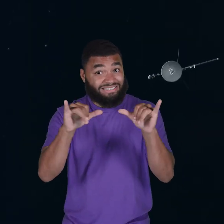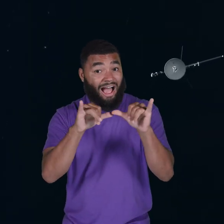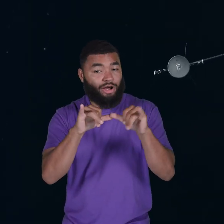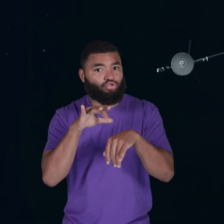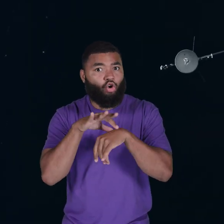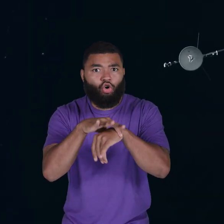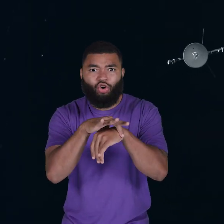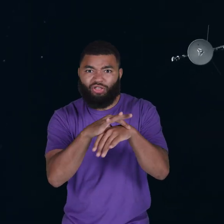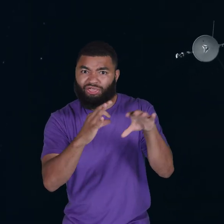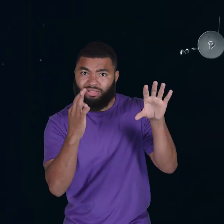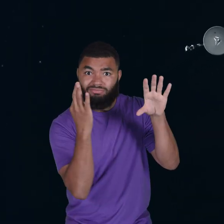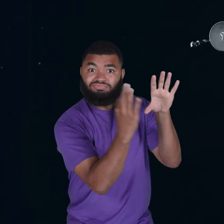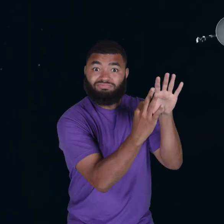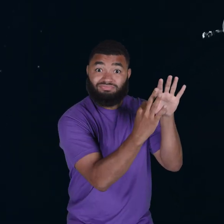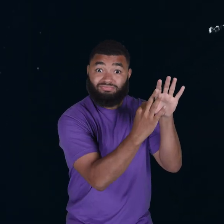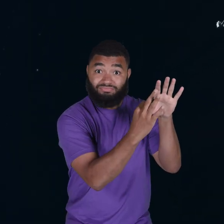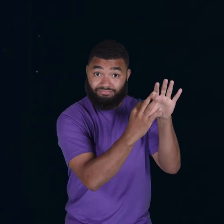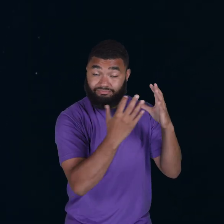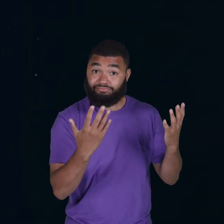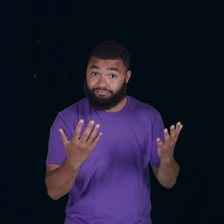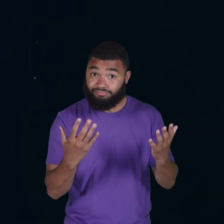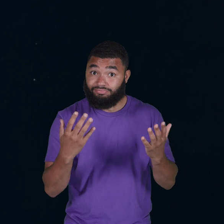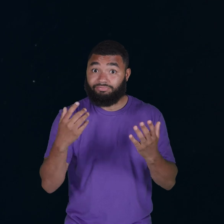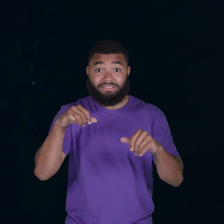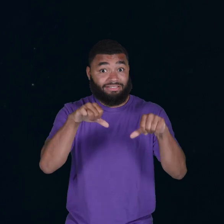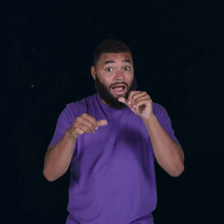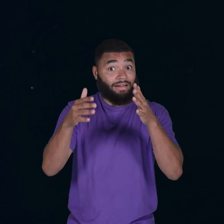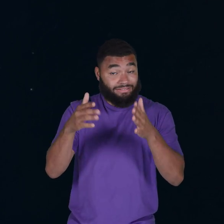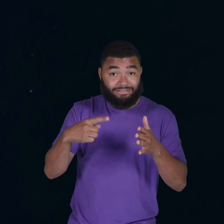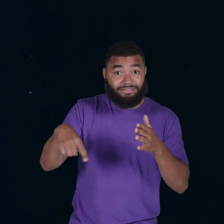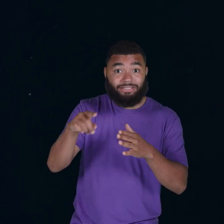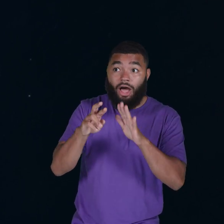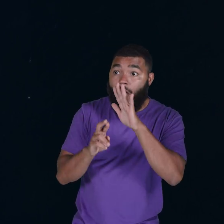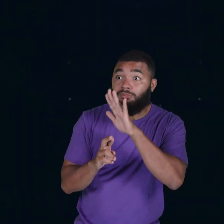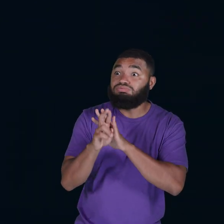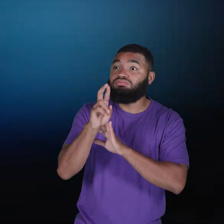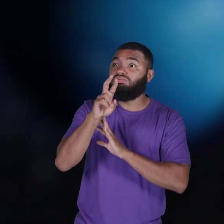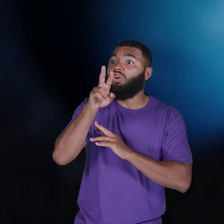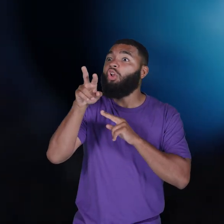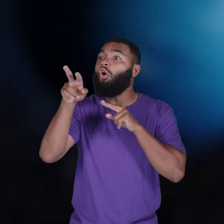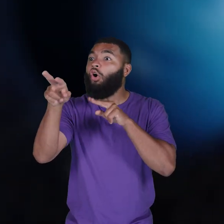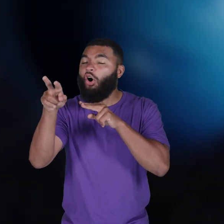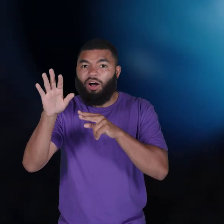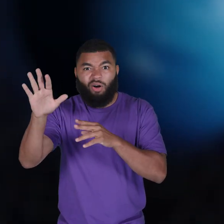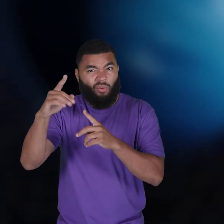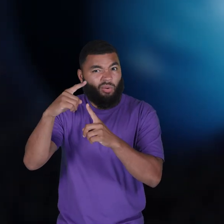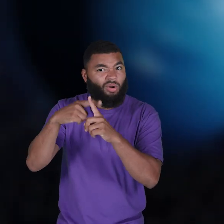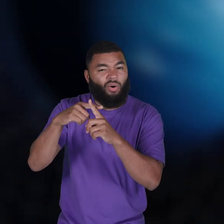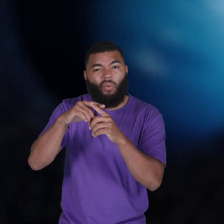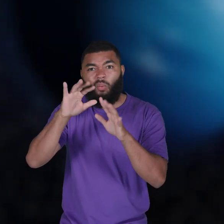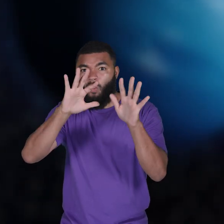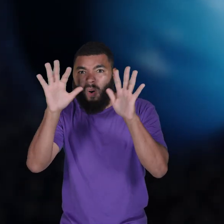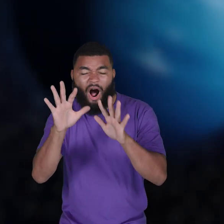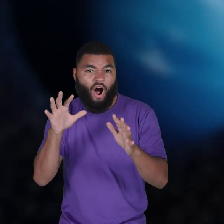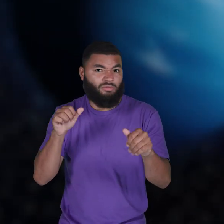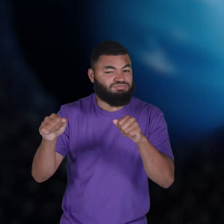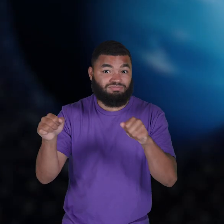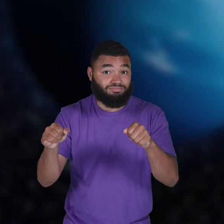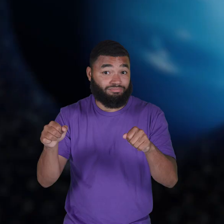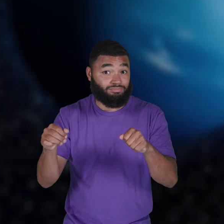and spacecraft like Voyager 2 to study this volatile weather. Which of Neptune's storms is as large as the